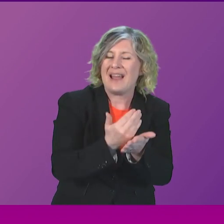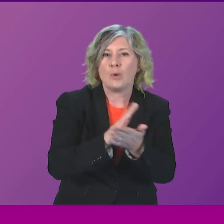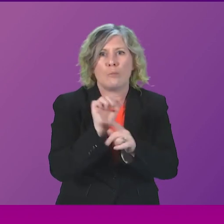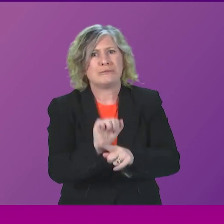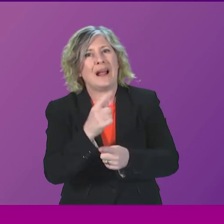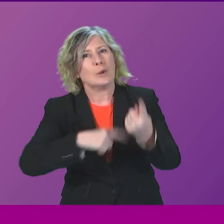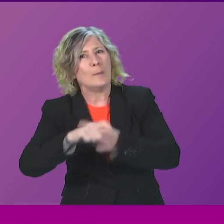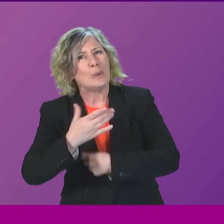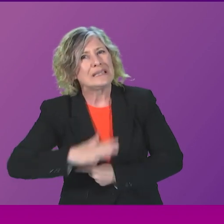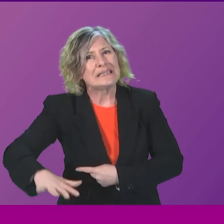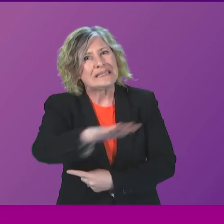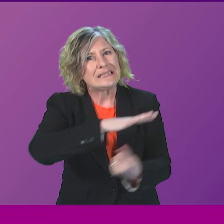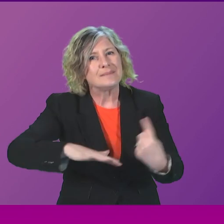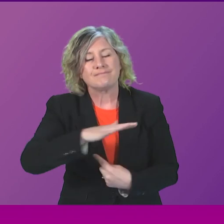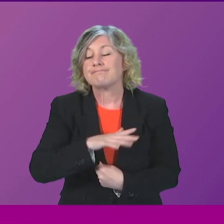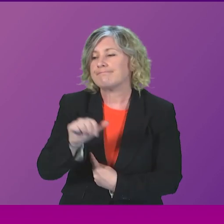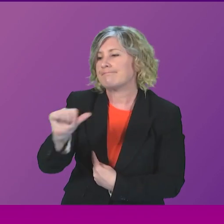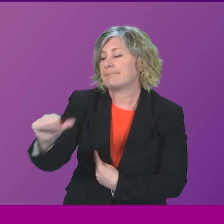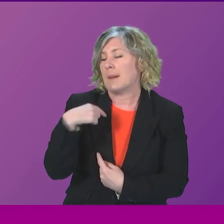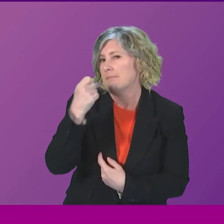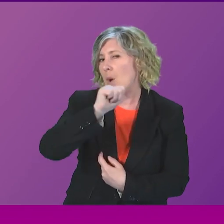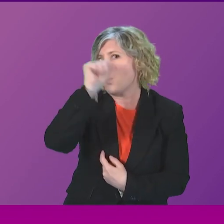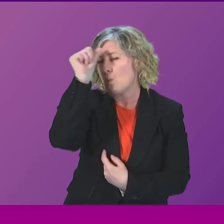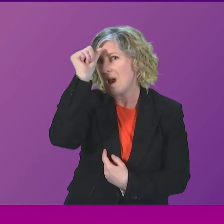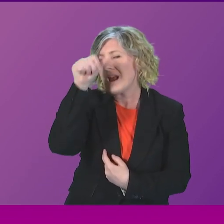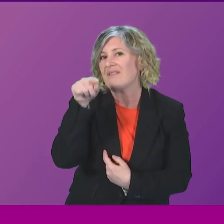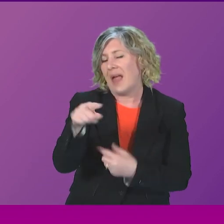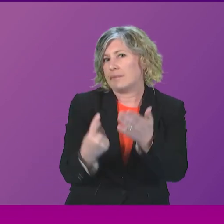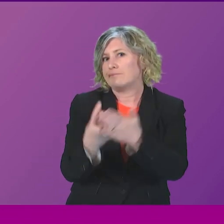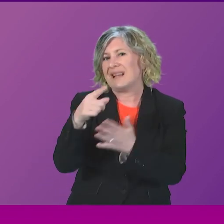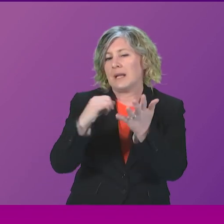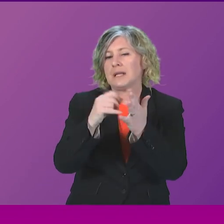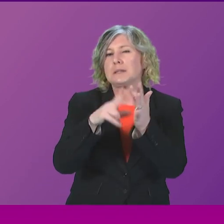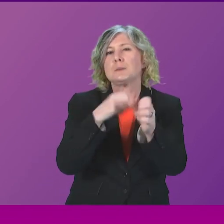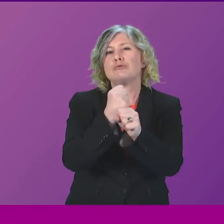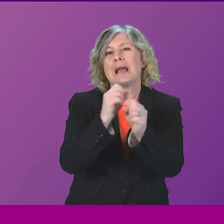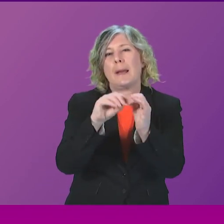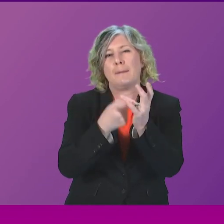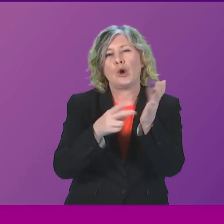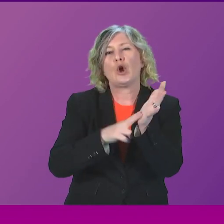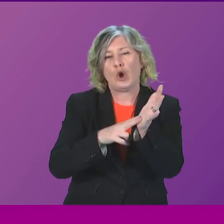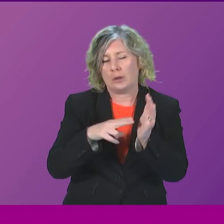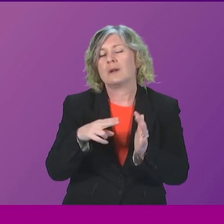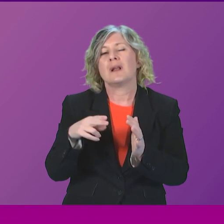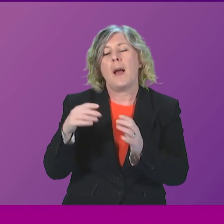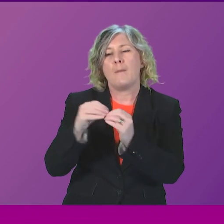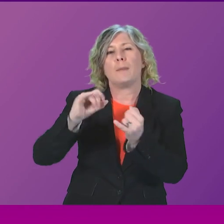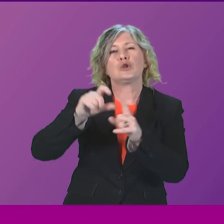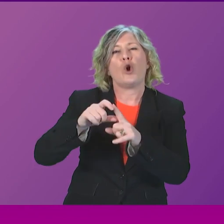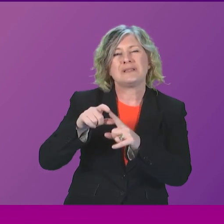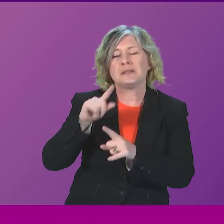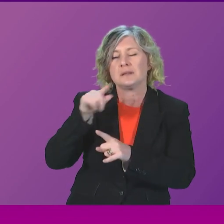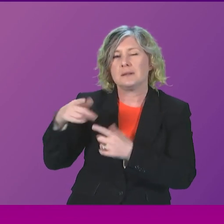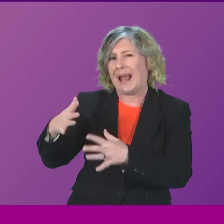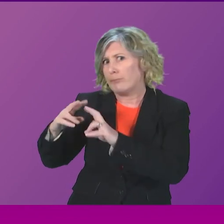raising the issue of the Promat site in Springburn. And, of course, I will await further details from Bob Dorris, but in response to his direct